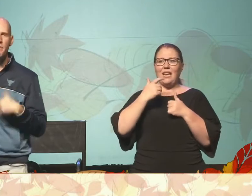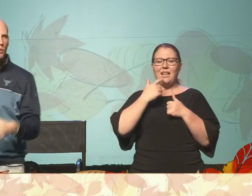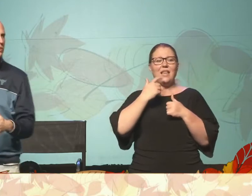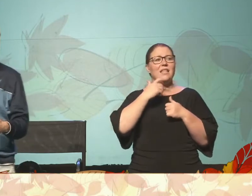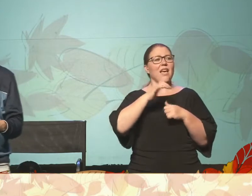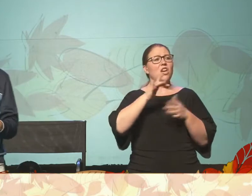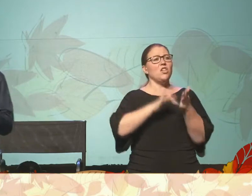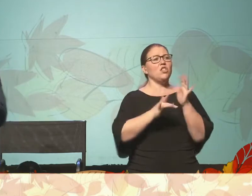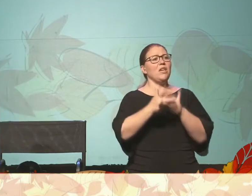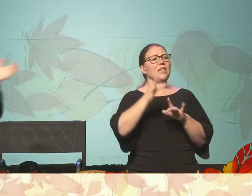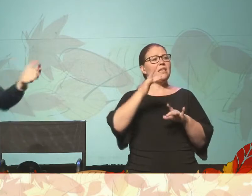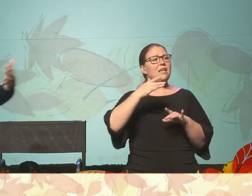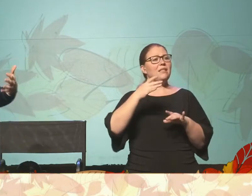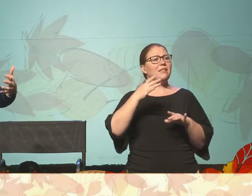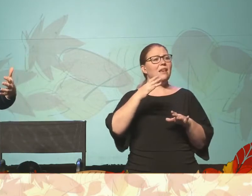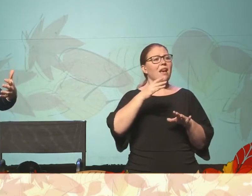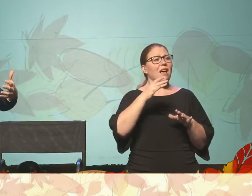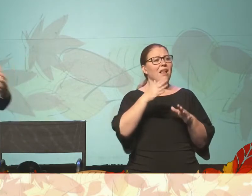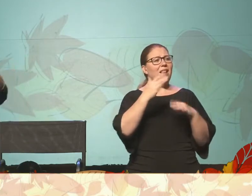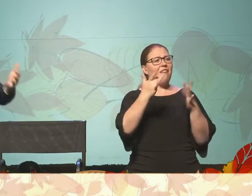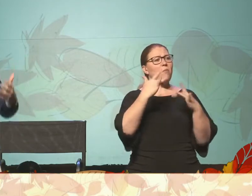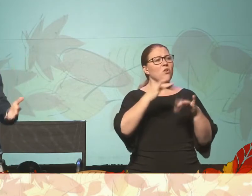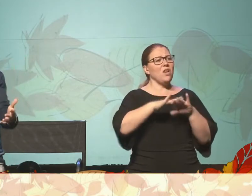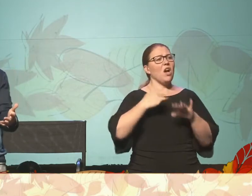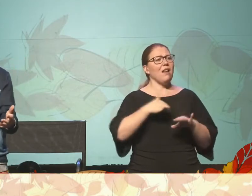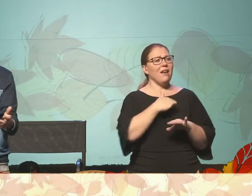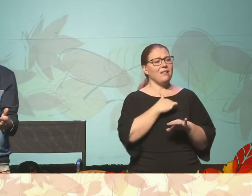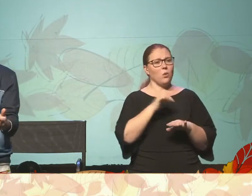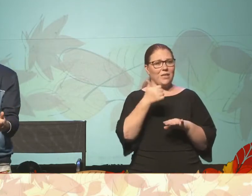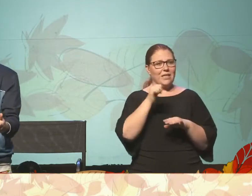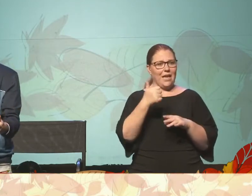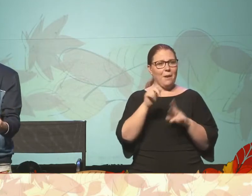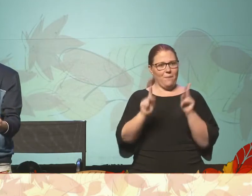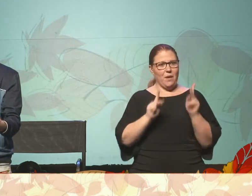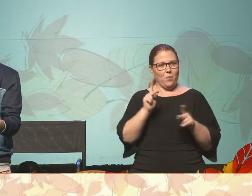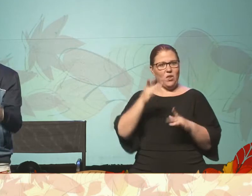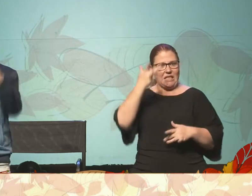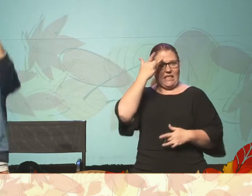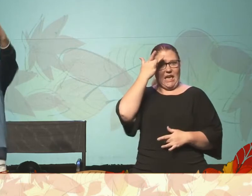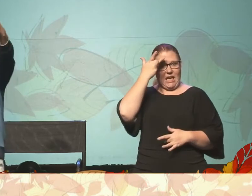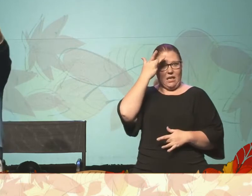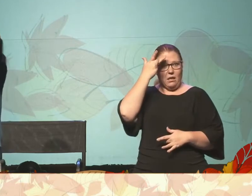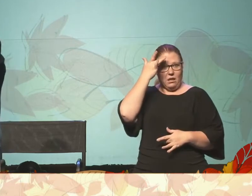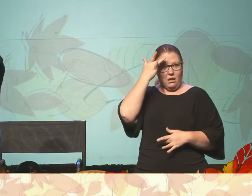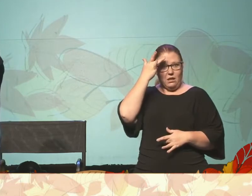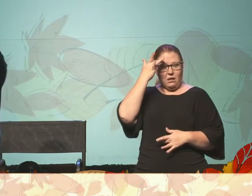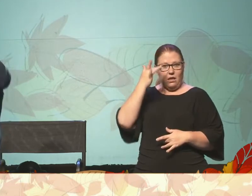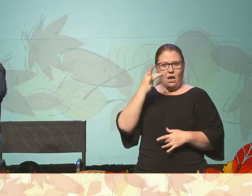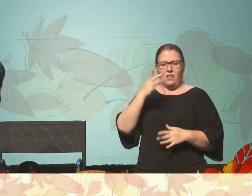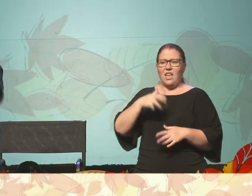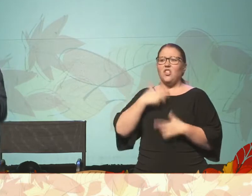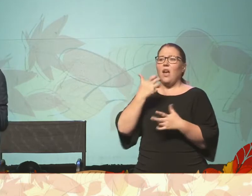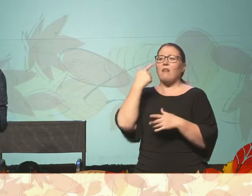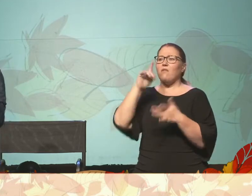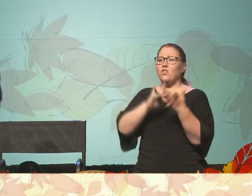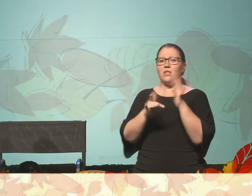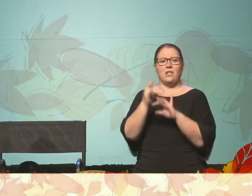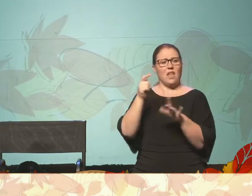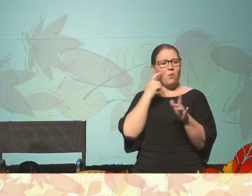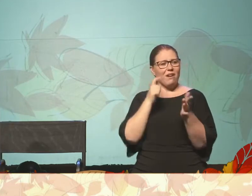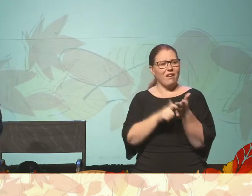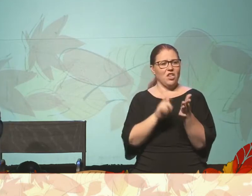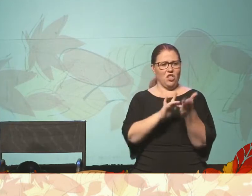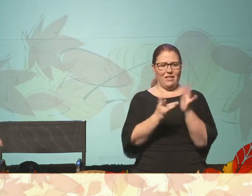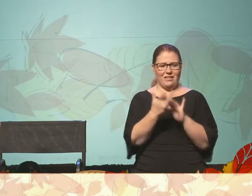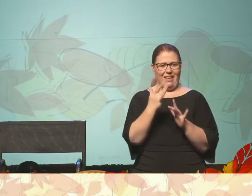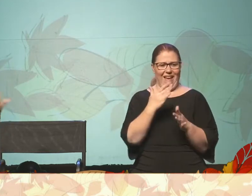Master, have mercy on us. So there's these 10 lepers in a leper colony. They're shouting for Jesus. They recognize that Jesus has